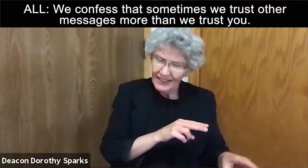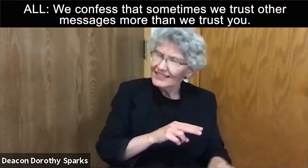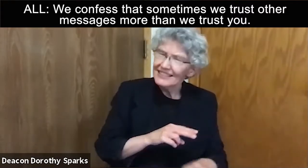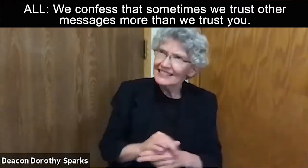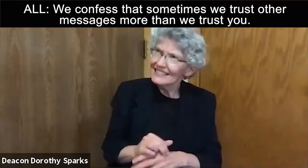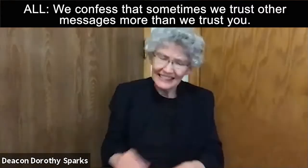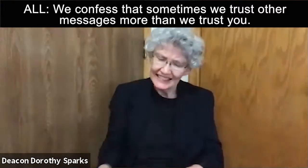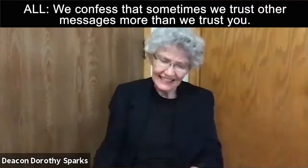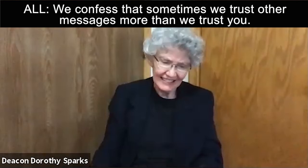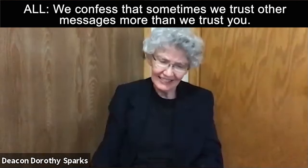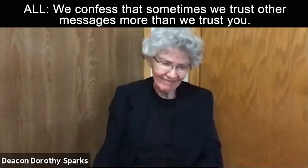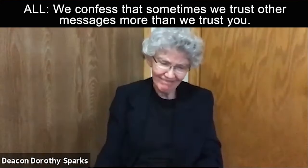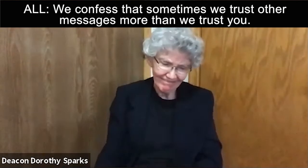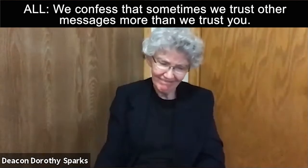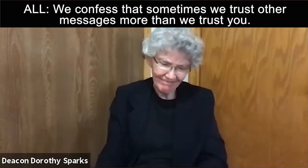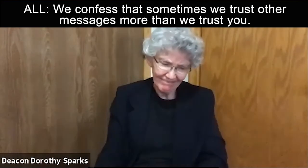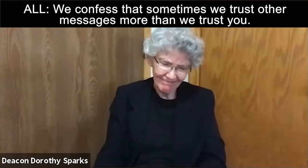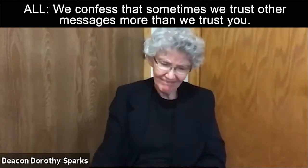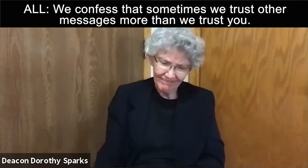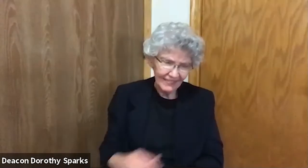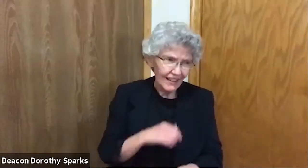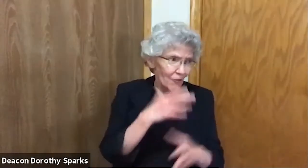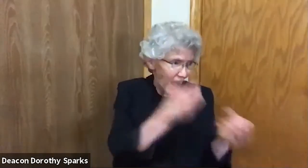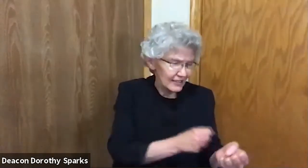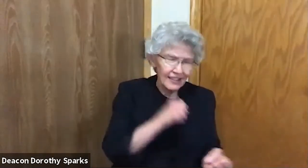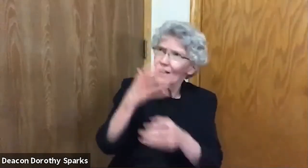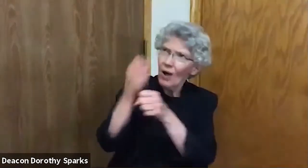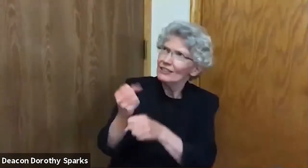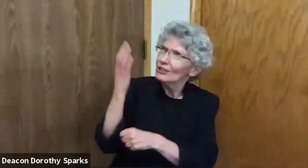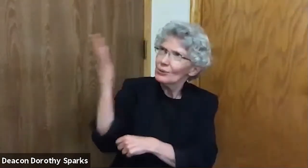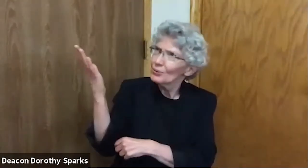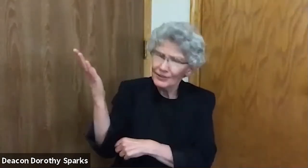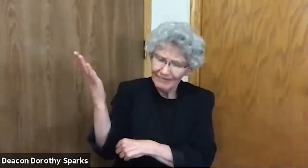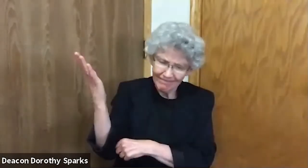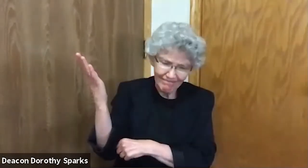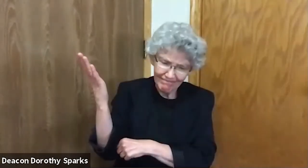than you trust you. This opens the